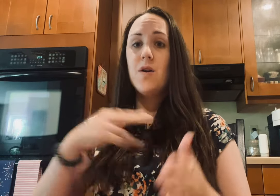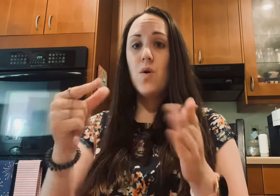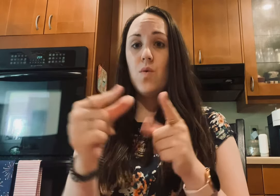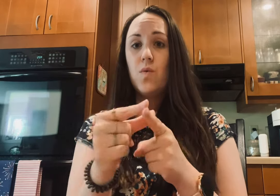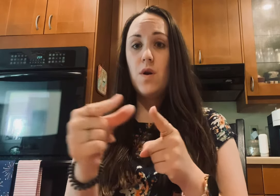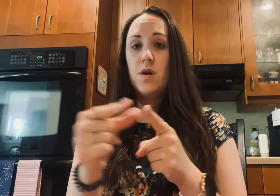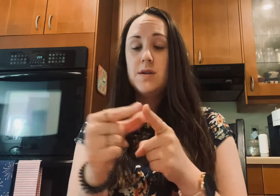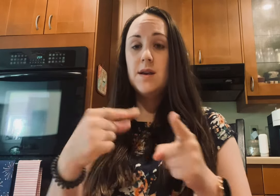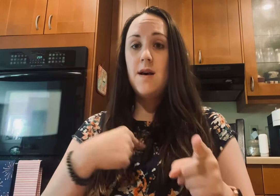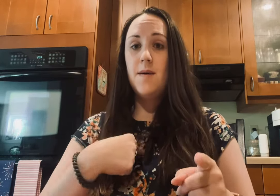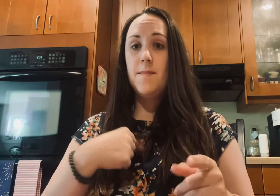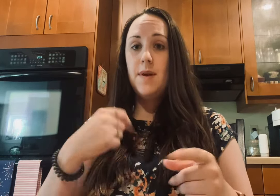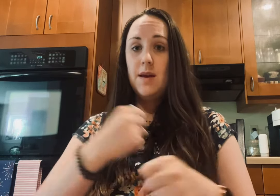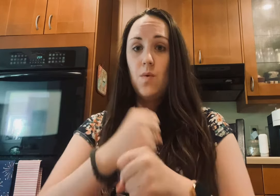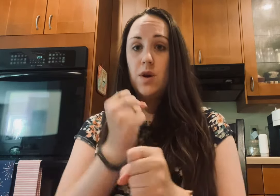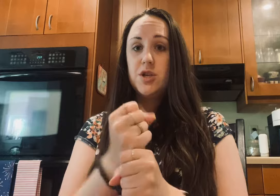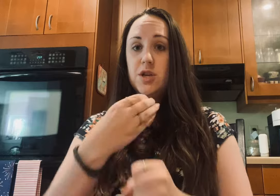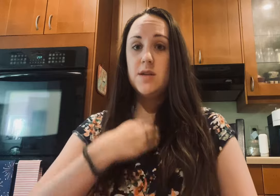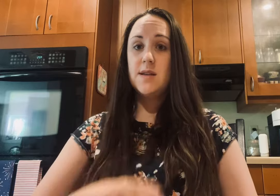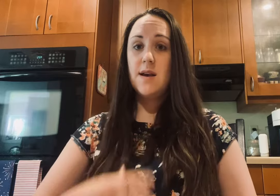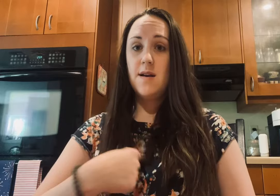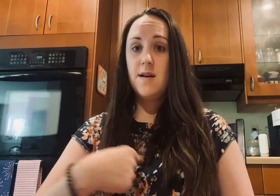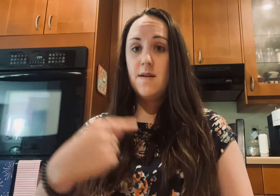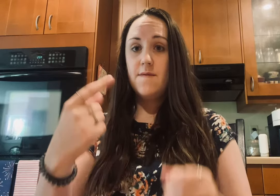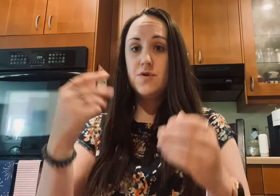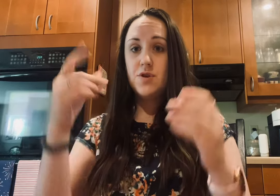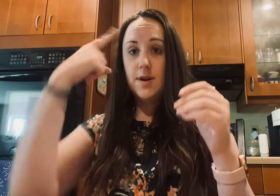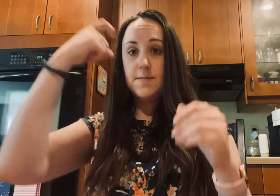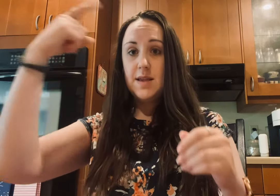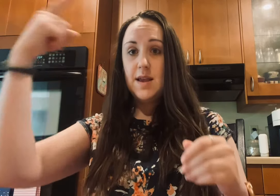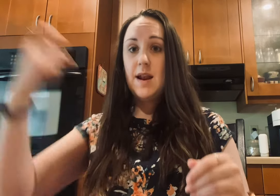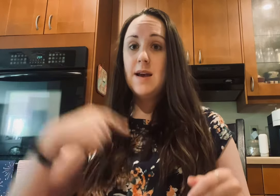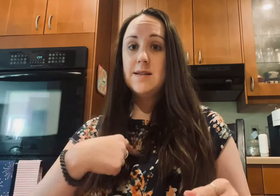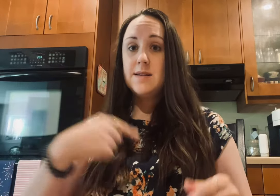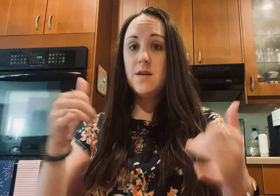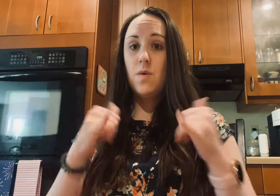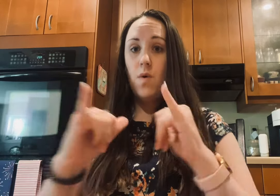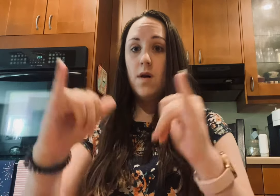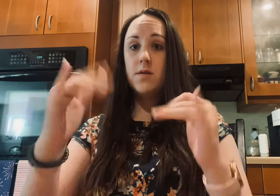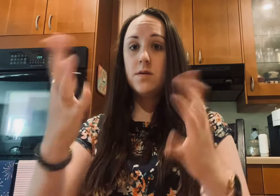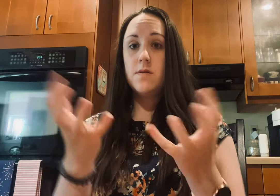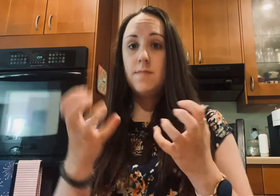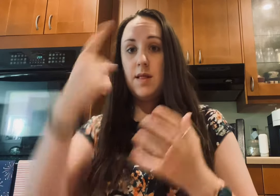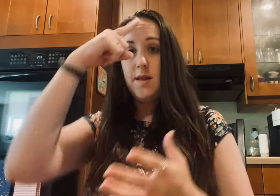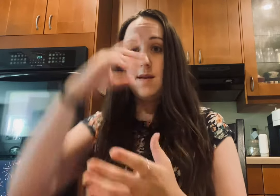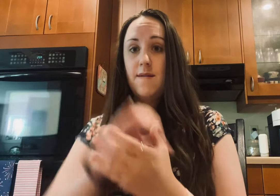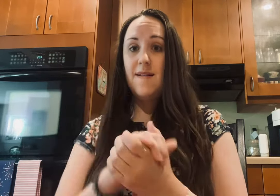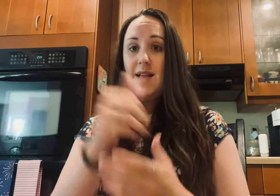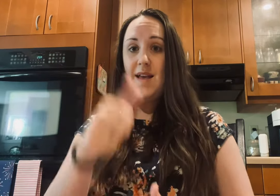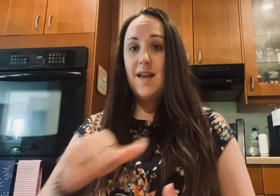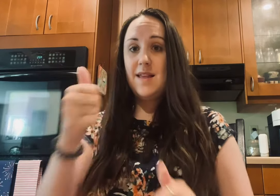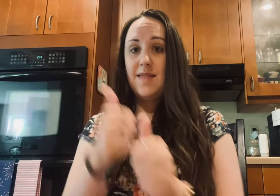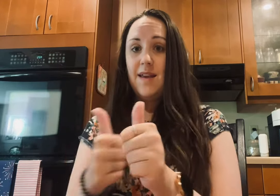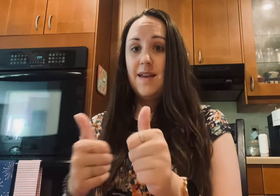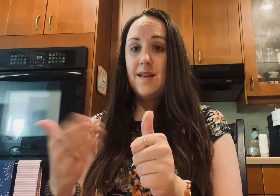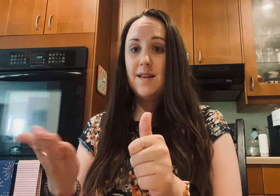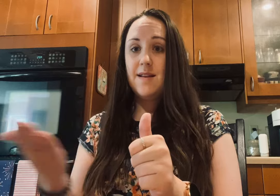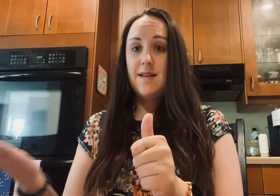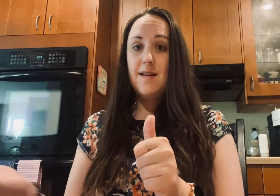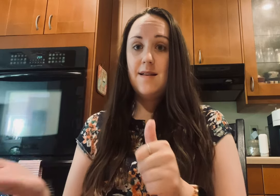own words I make wishes I have dreams And I still want to believe Anything can happen in